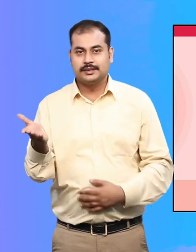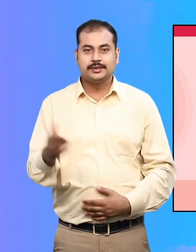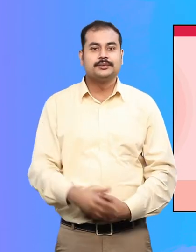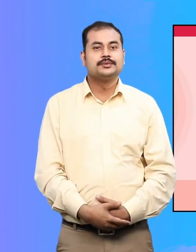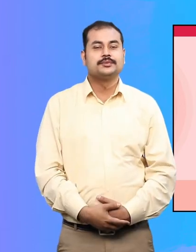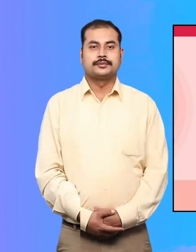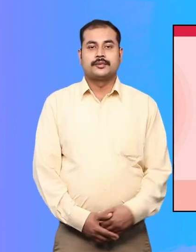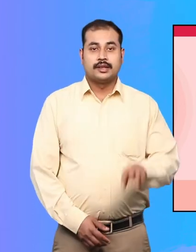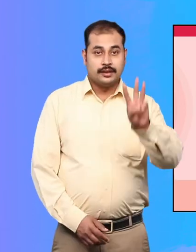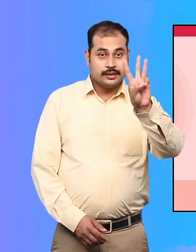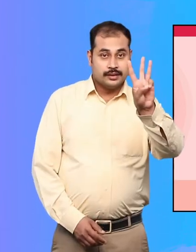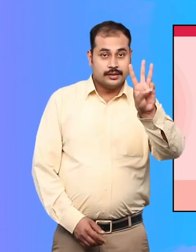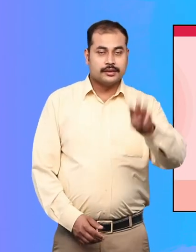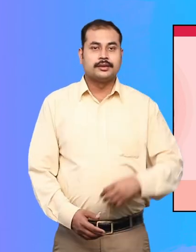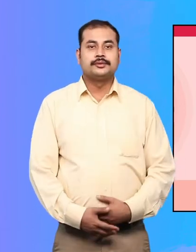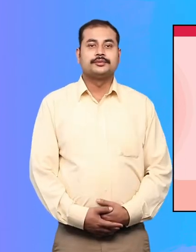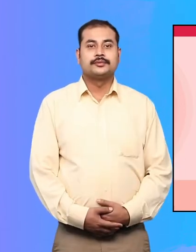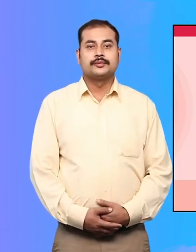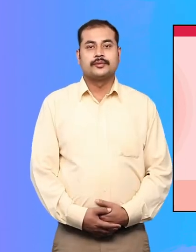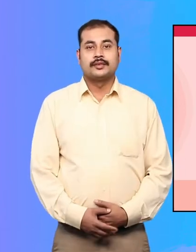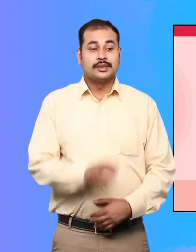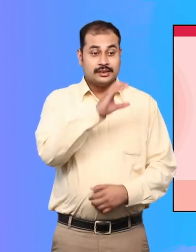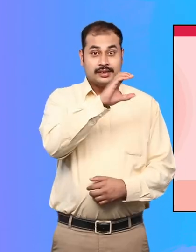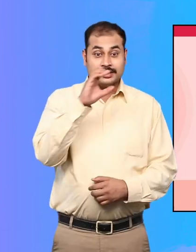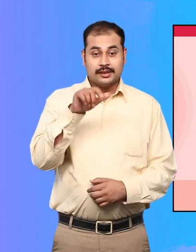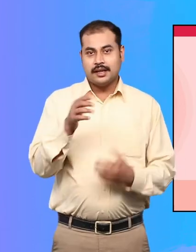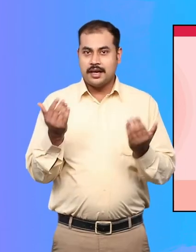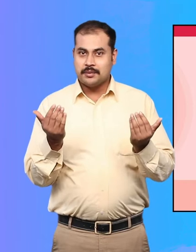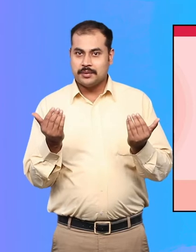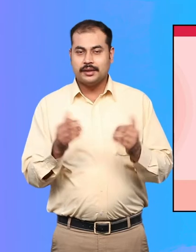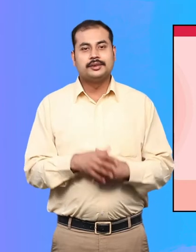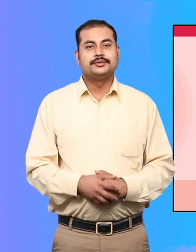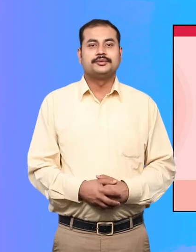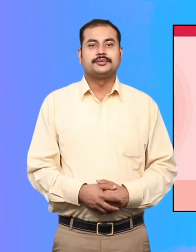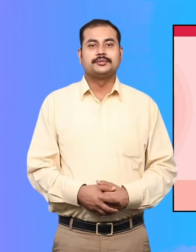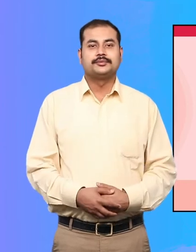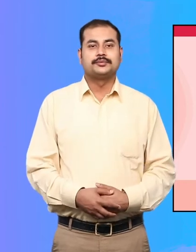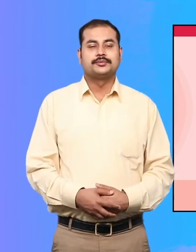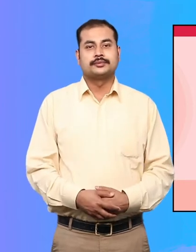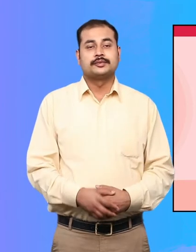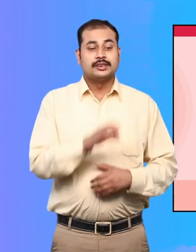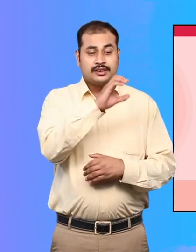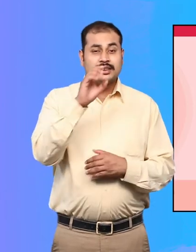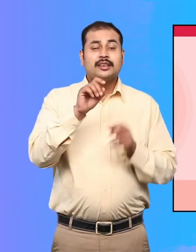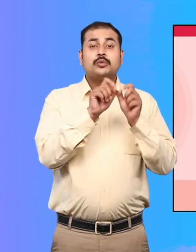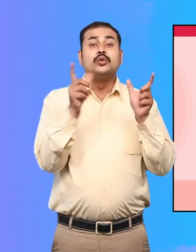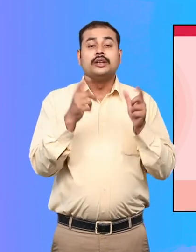3. Closed Captioning Available Closed Captioning